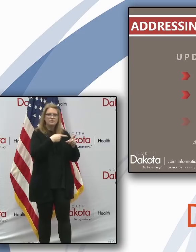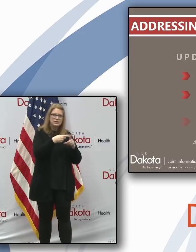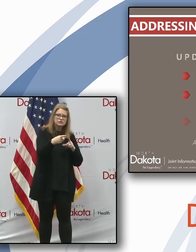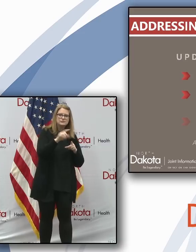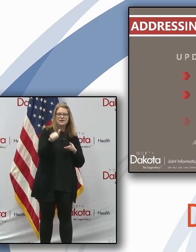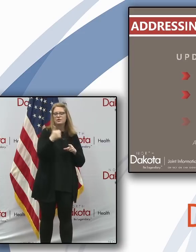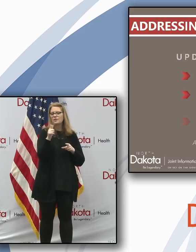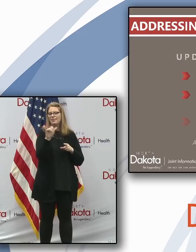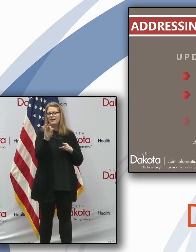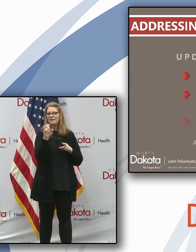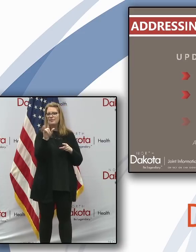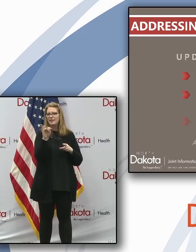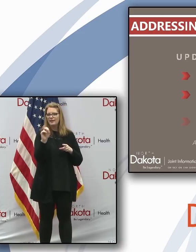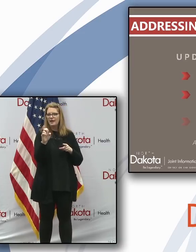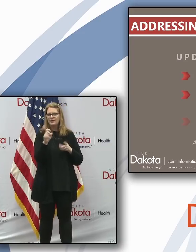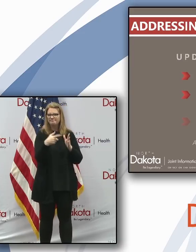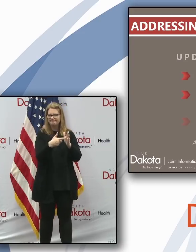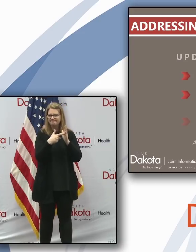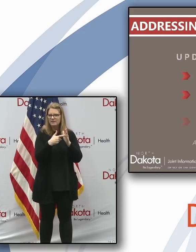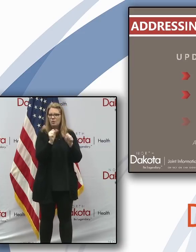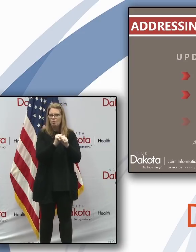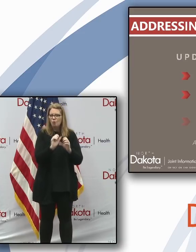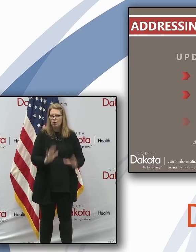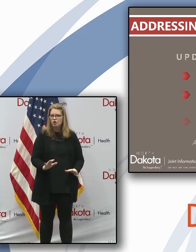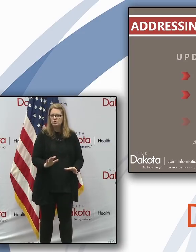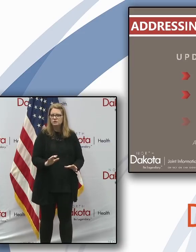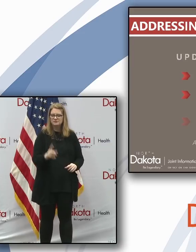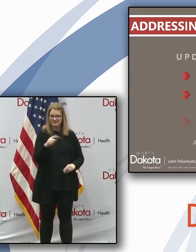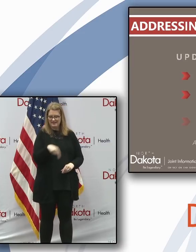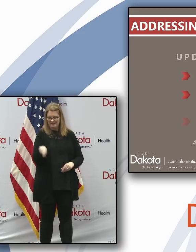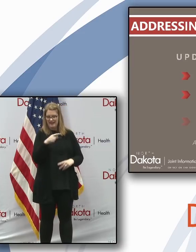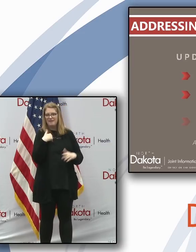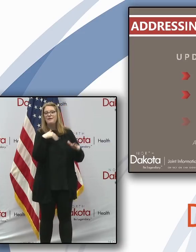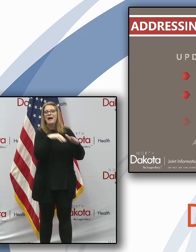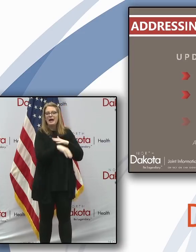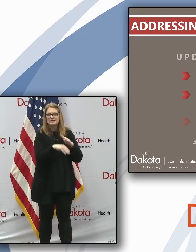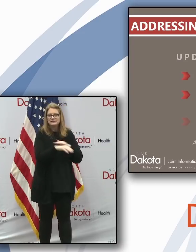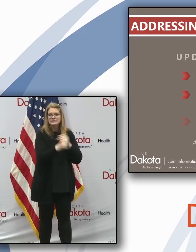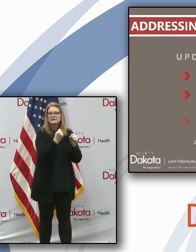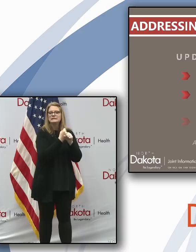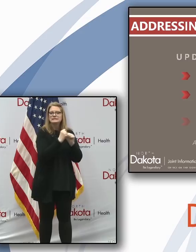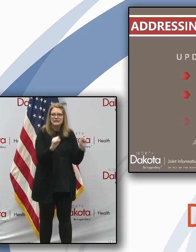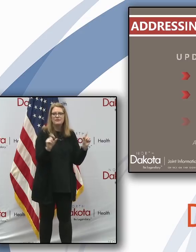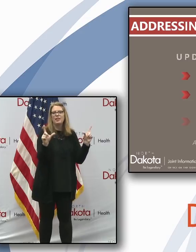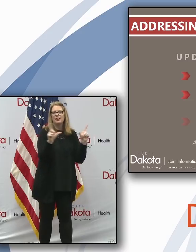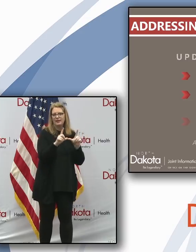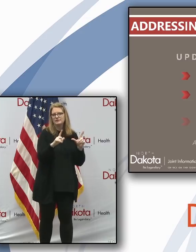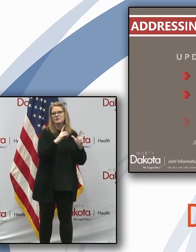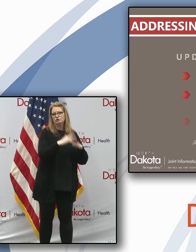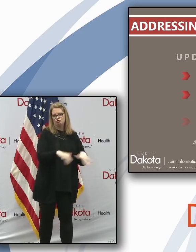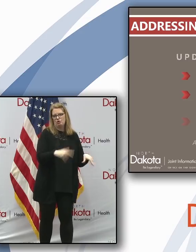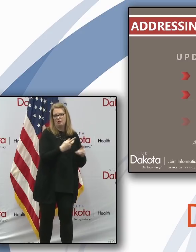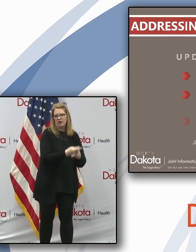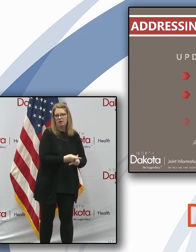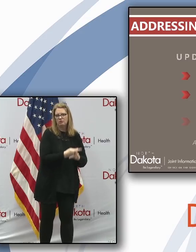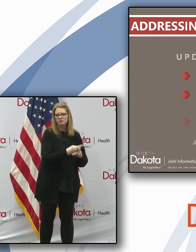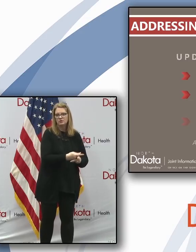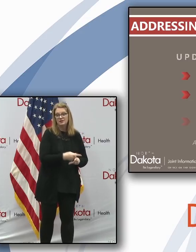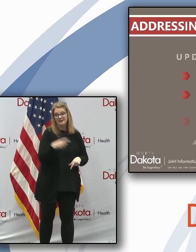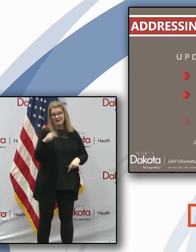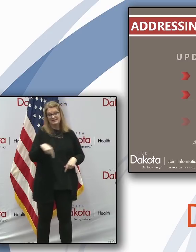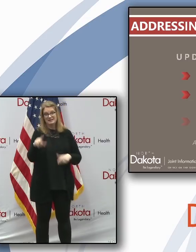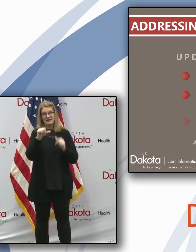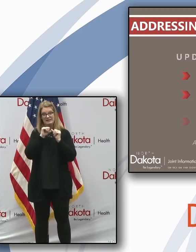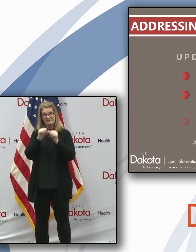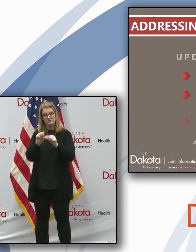who are also parents have access to quality and safe licensed child care as they continue to provide their essential